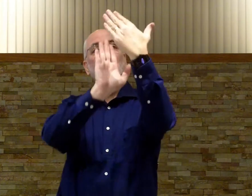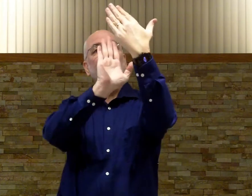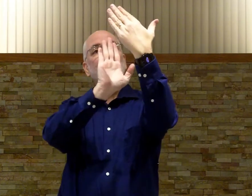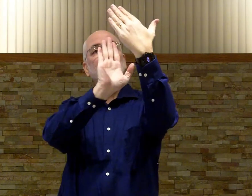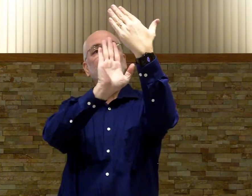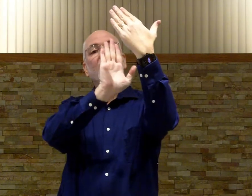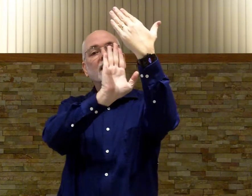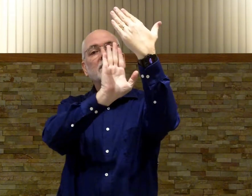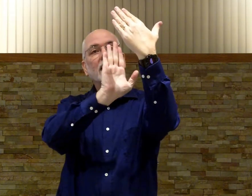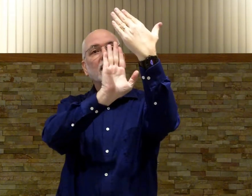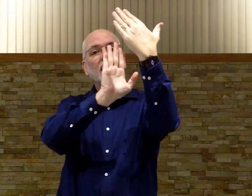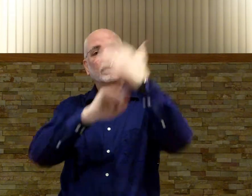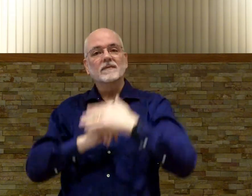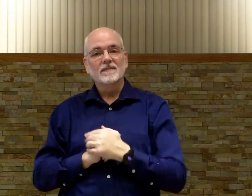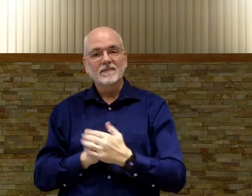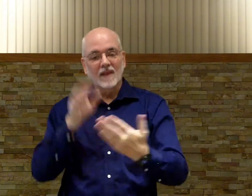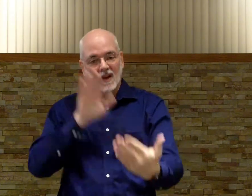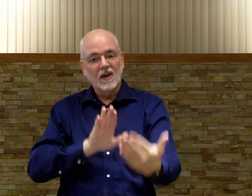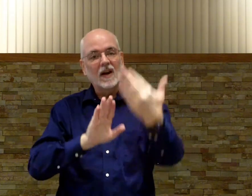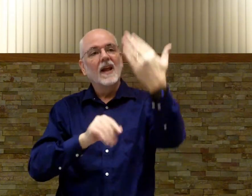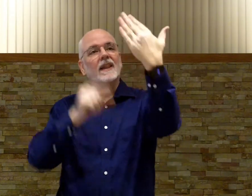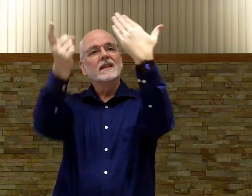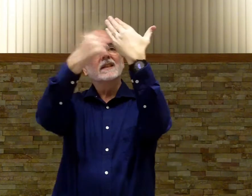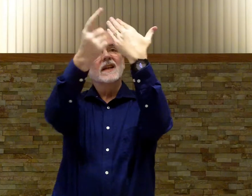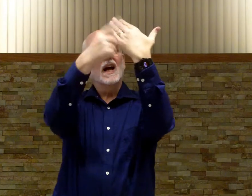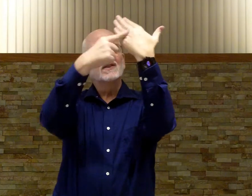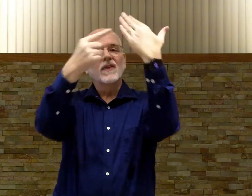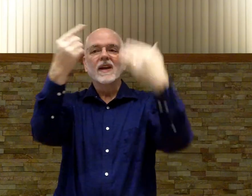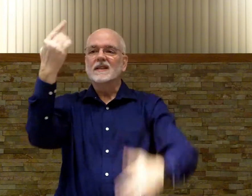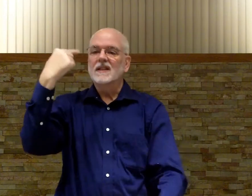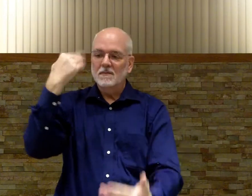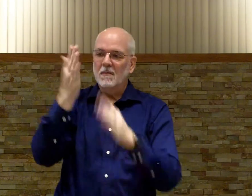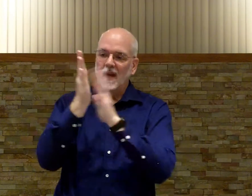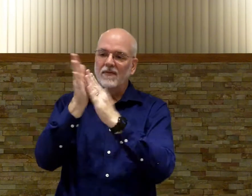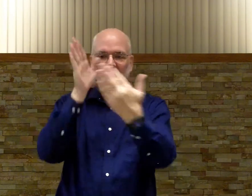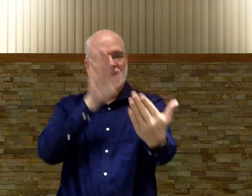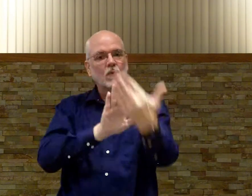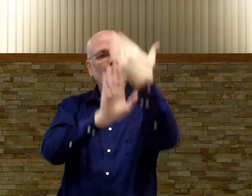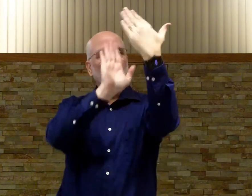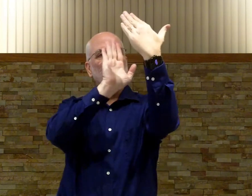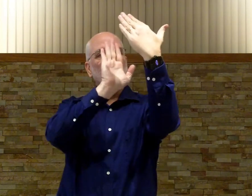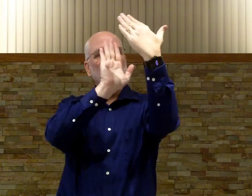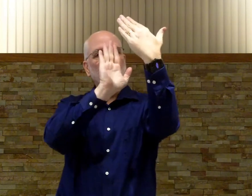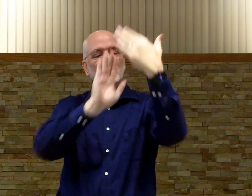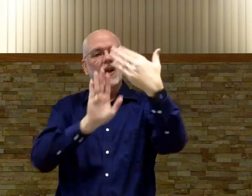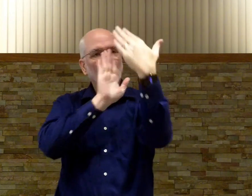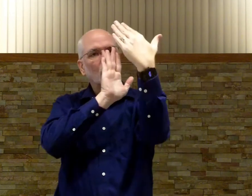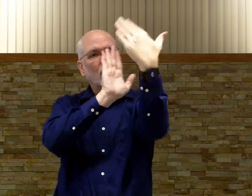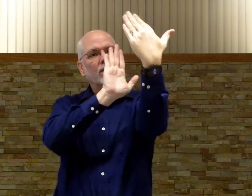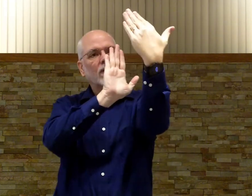face to face basically all right this is god's face this is my face and we're going to do right in